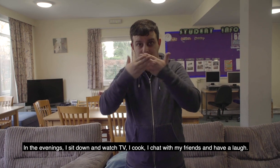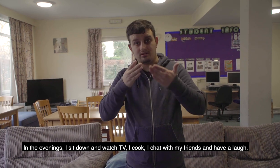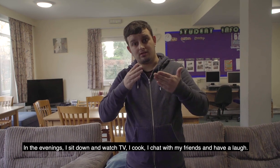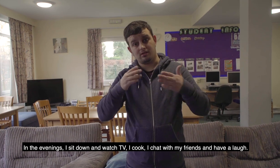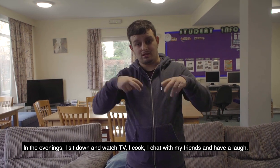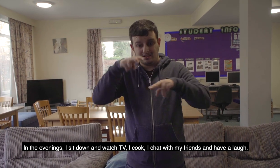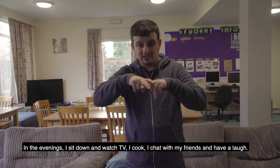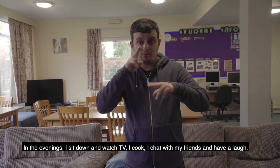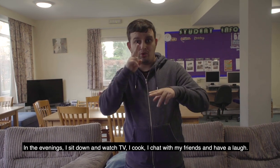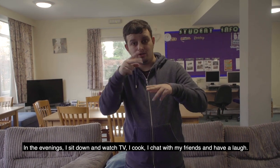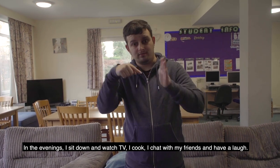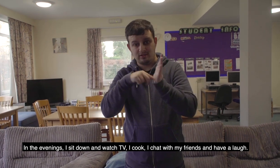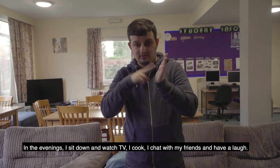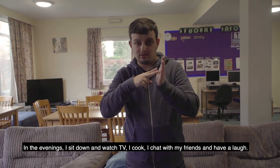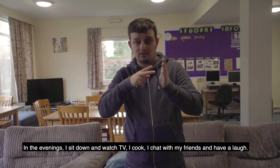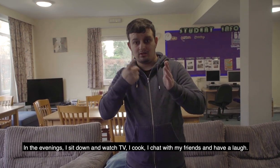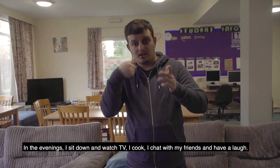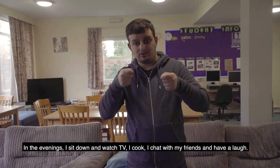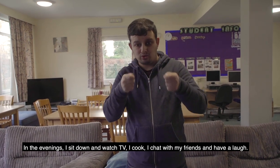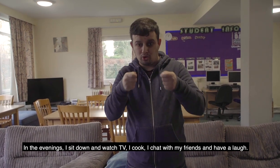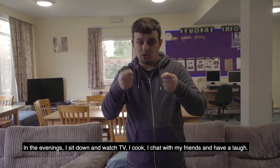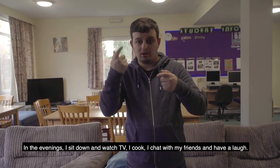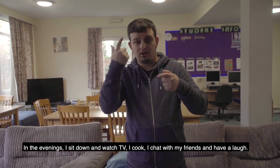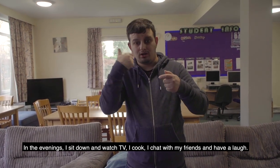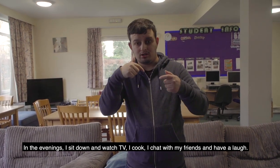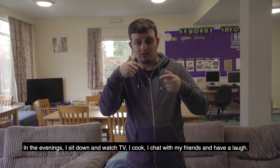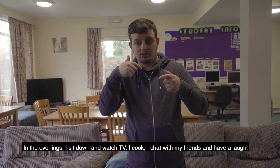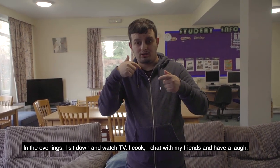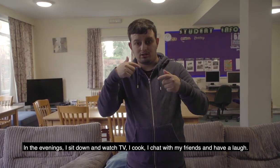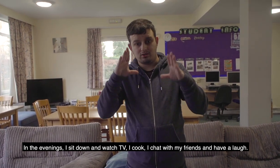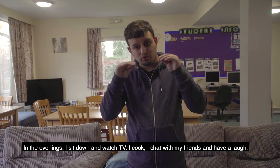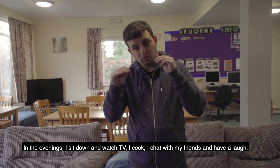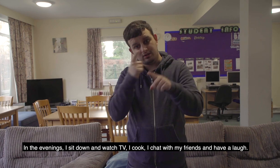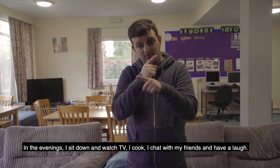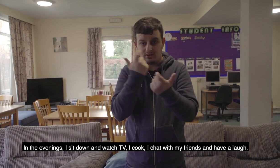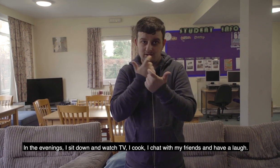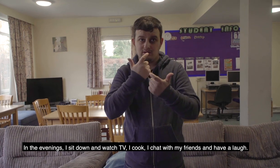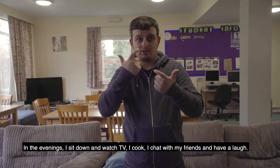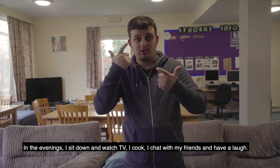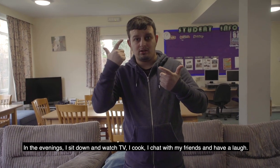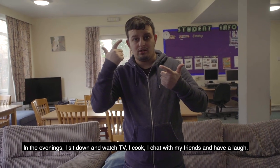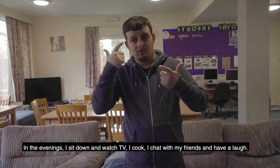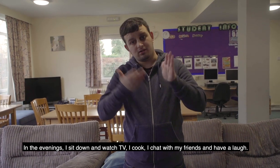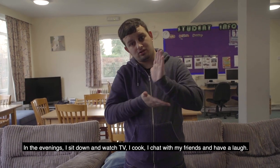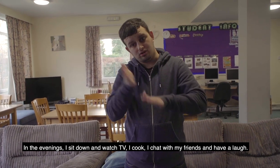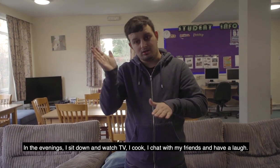In the evenings, I sit down and watch TV, I cook, I chat with my friends and have a laugh,